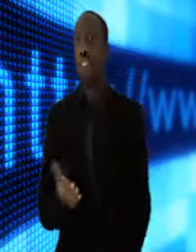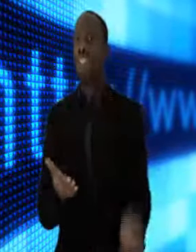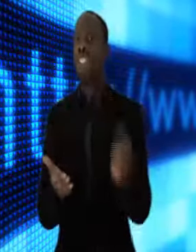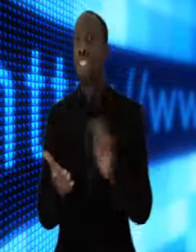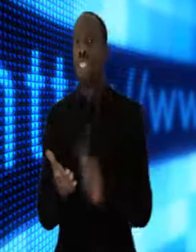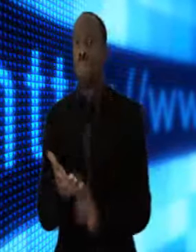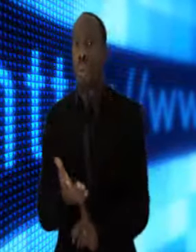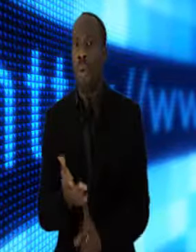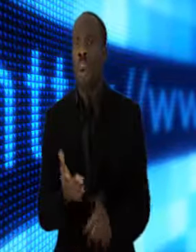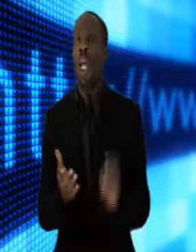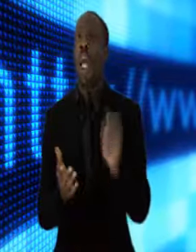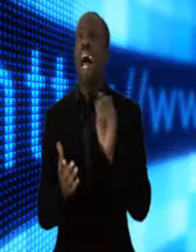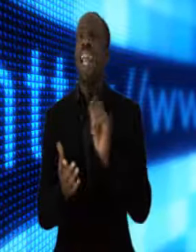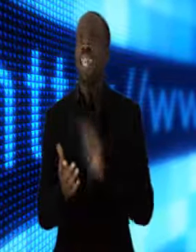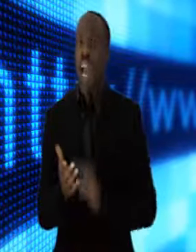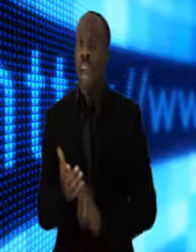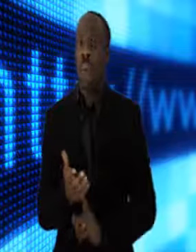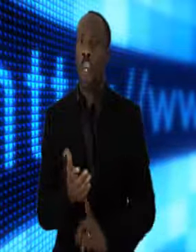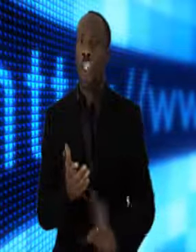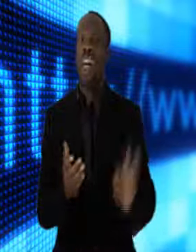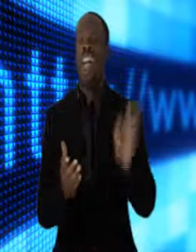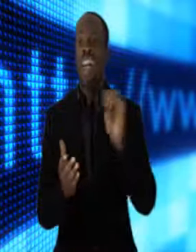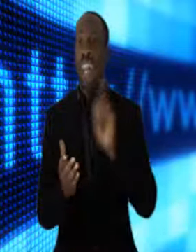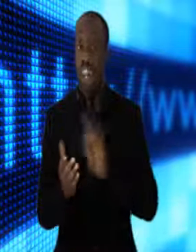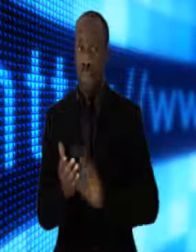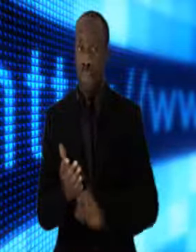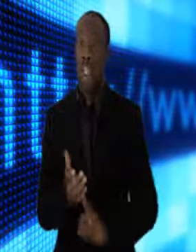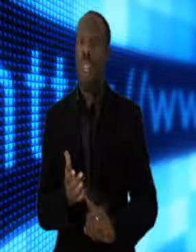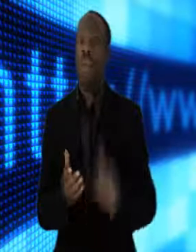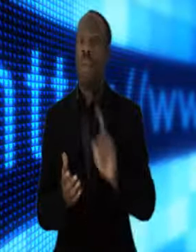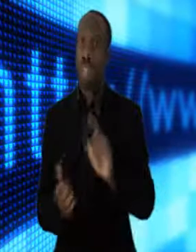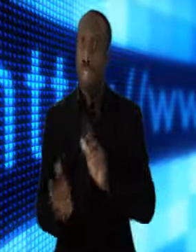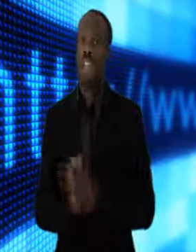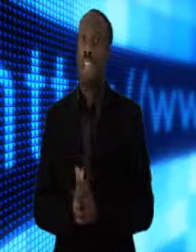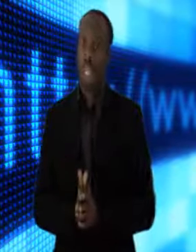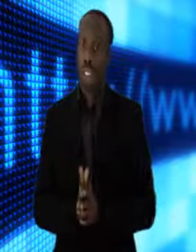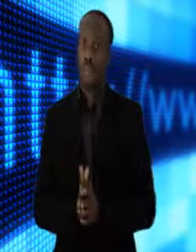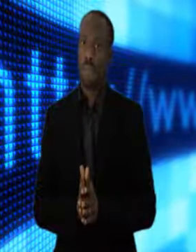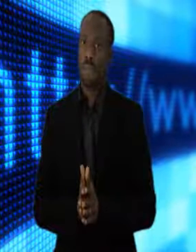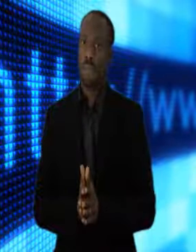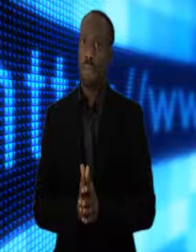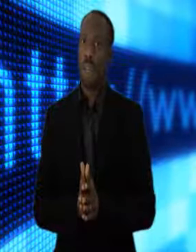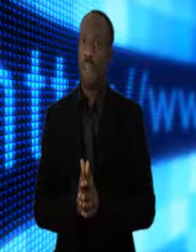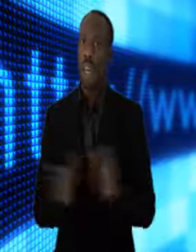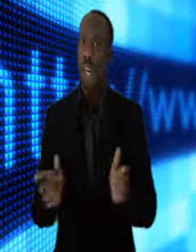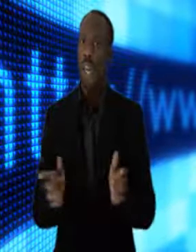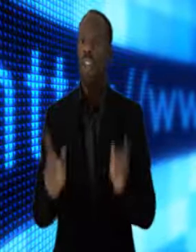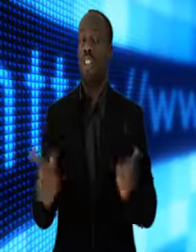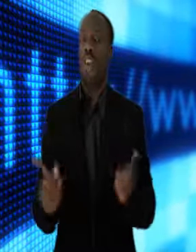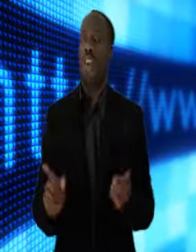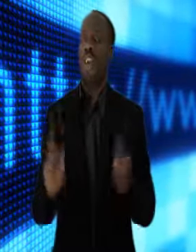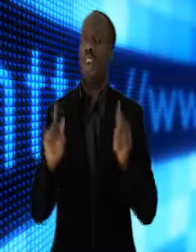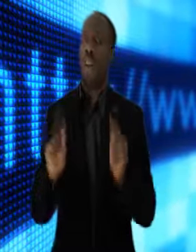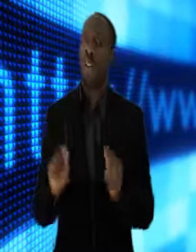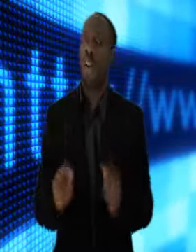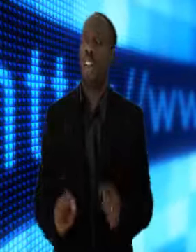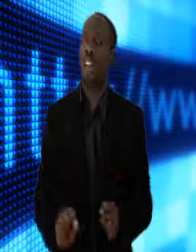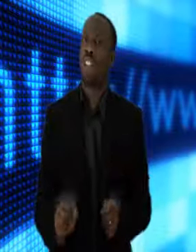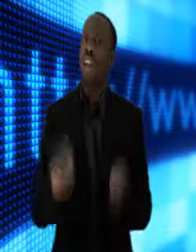use simple language that everybody would understand. Okay? So, if you find yourself